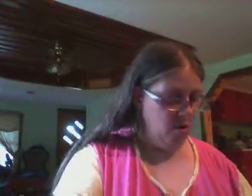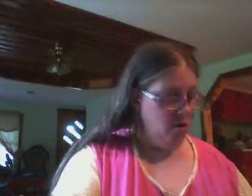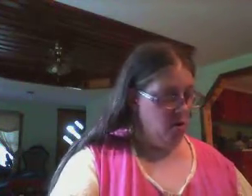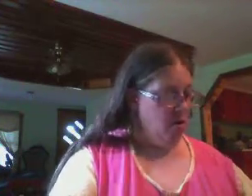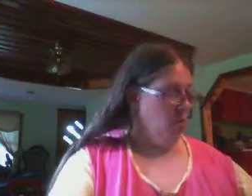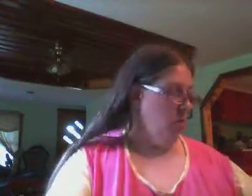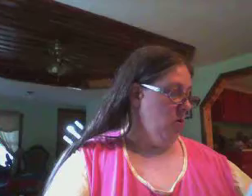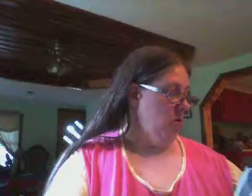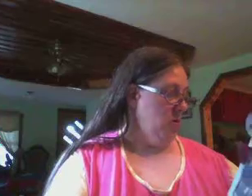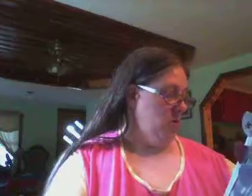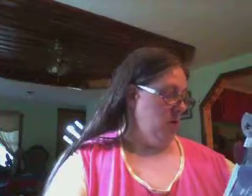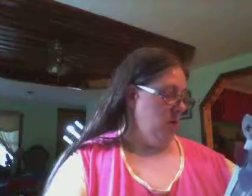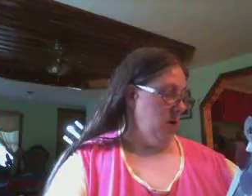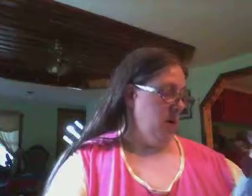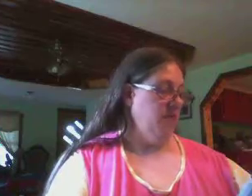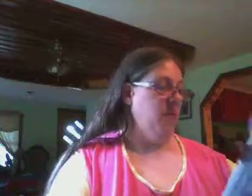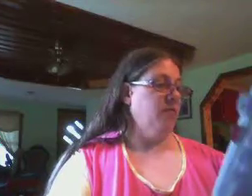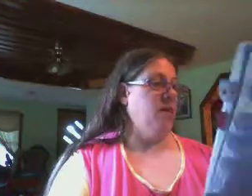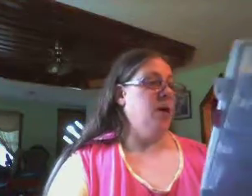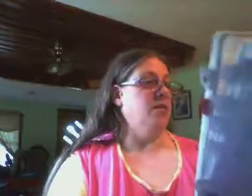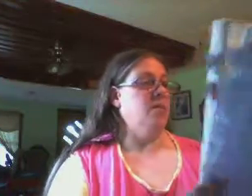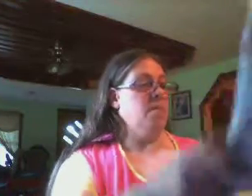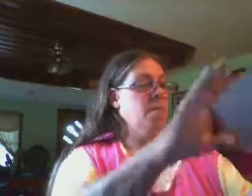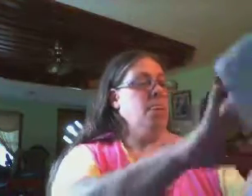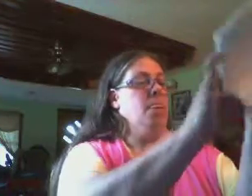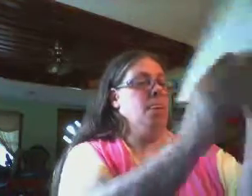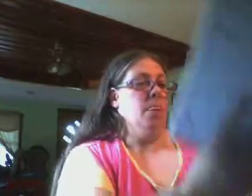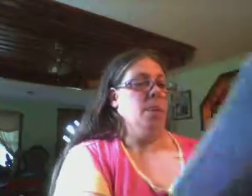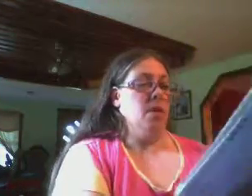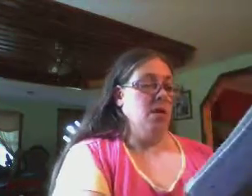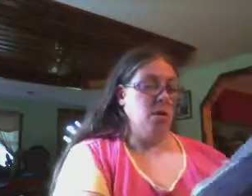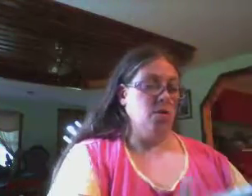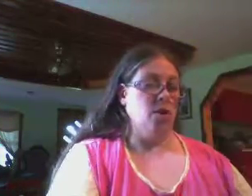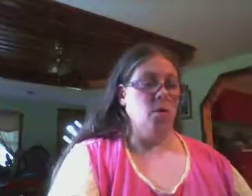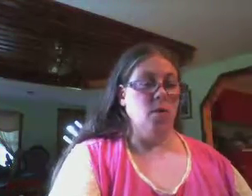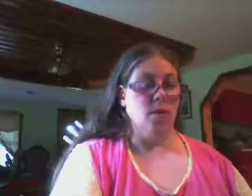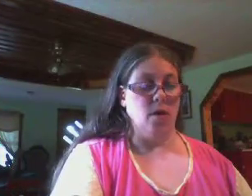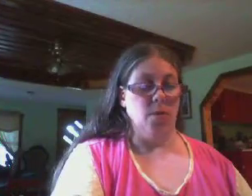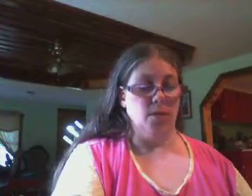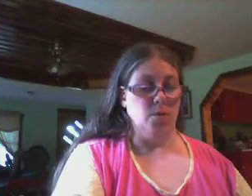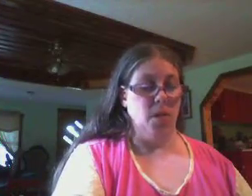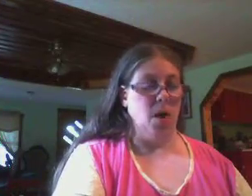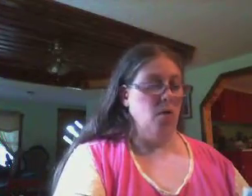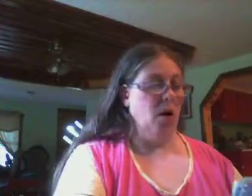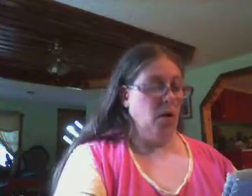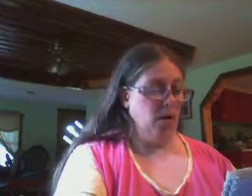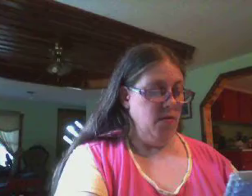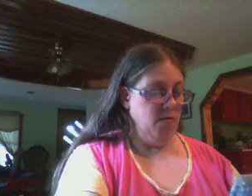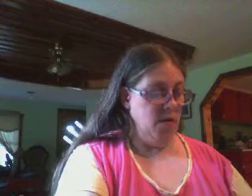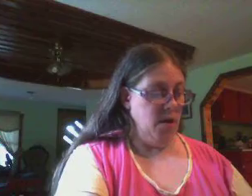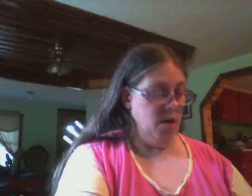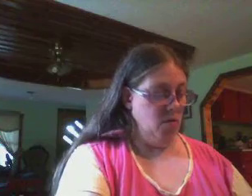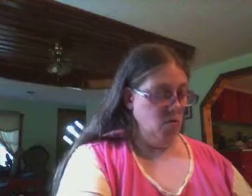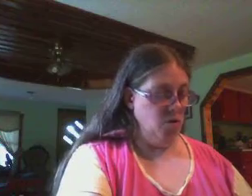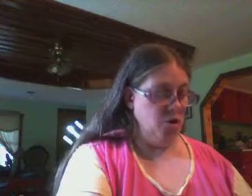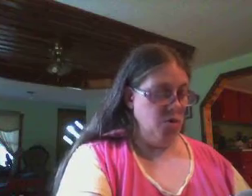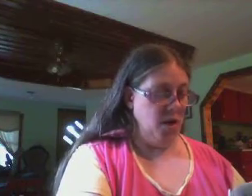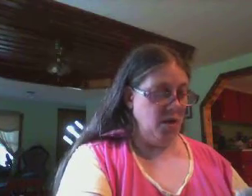And, we're on number 9, if I can find it. So, in the comments below, y'all leave me what you